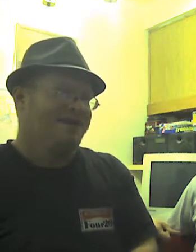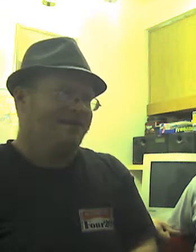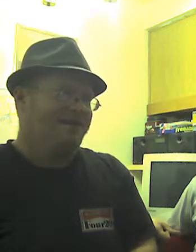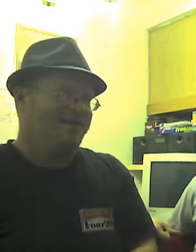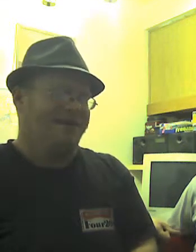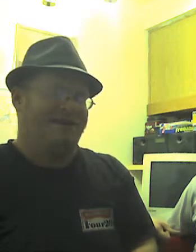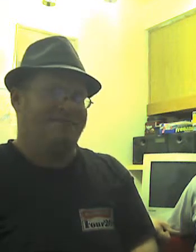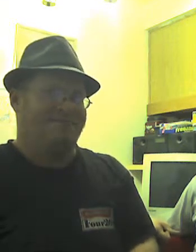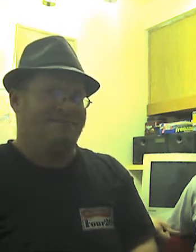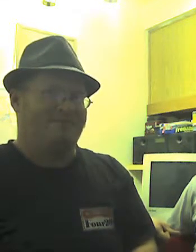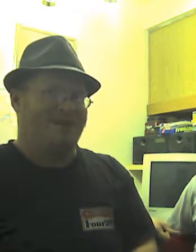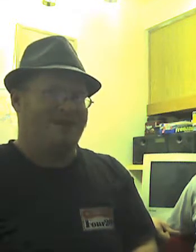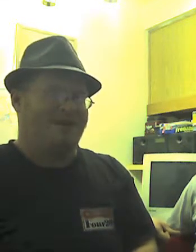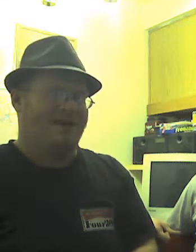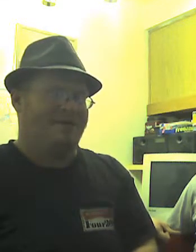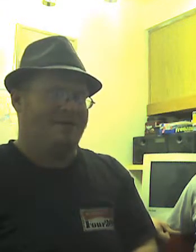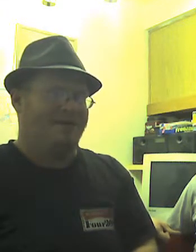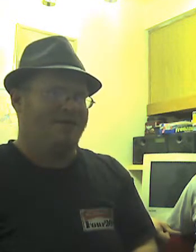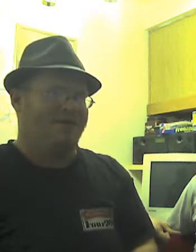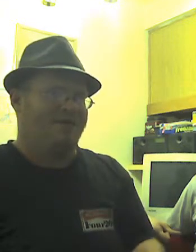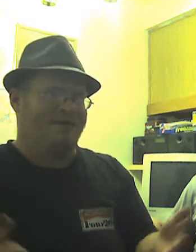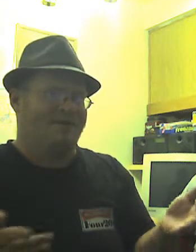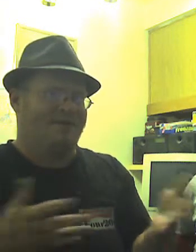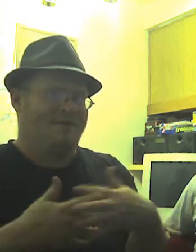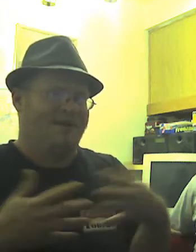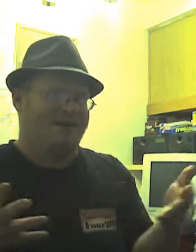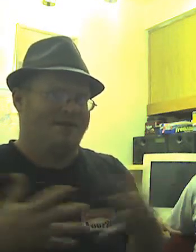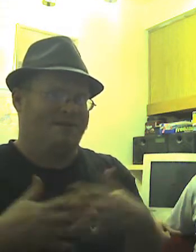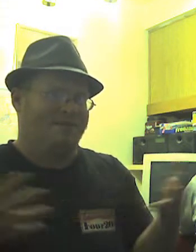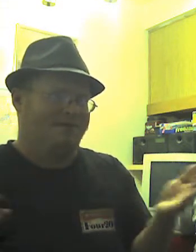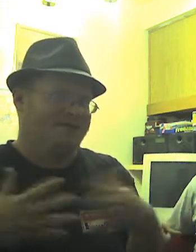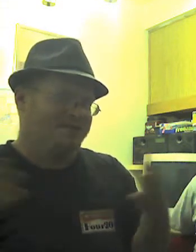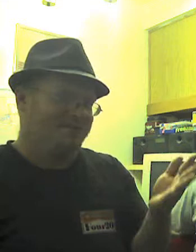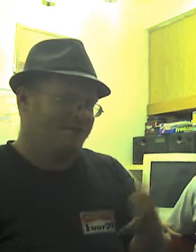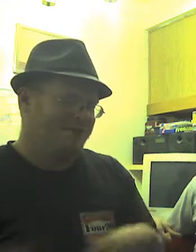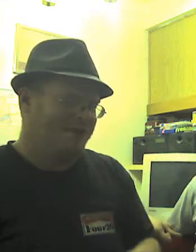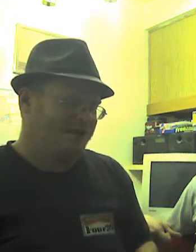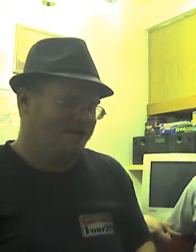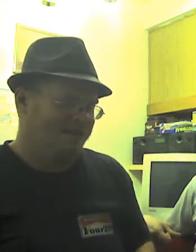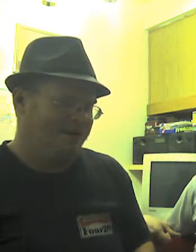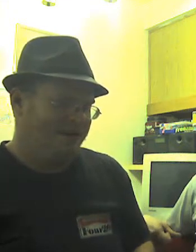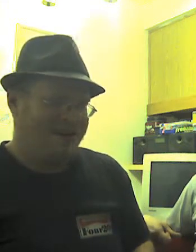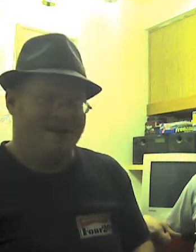and, well, that'd kind of be weird. It'd end up being a lesbian relationship, whether you want it to be or not.